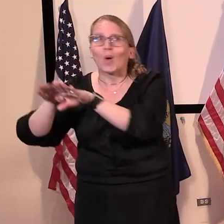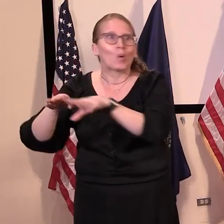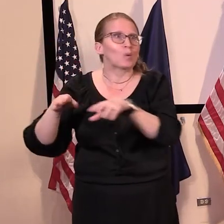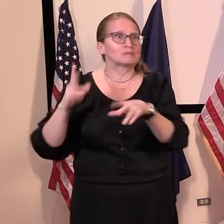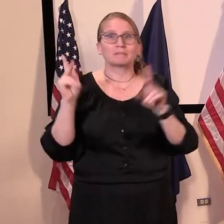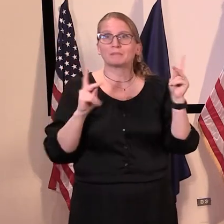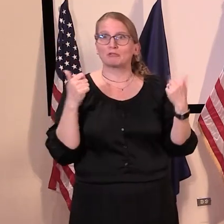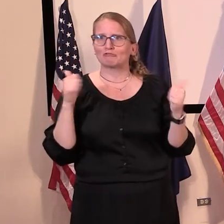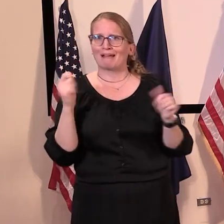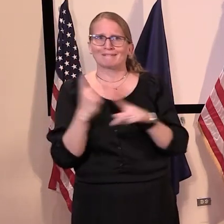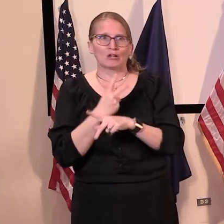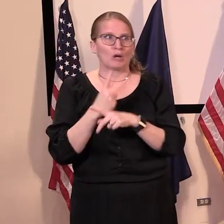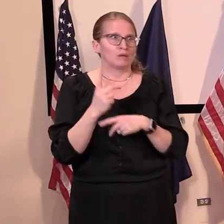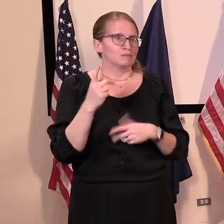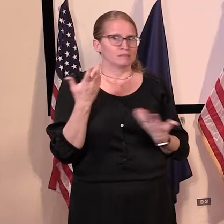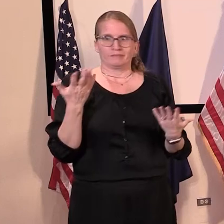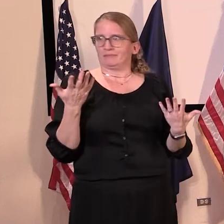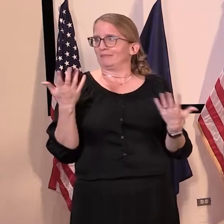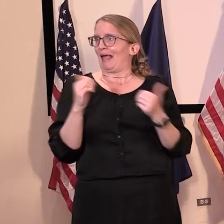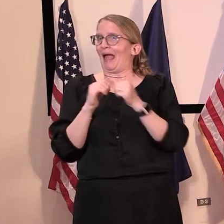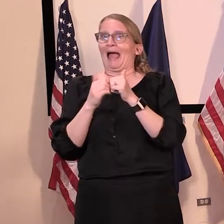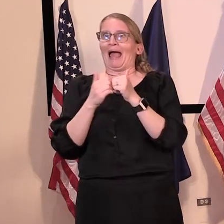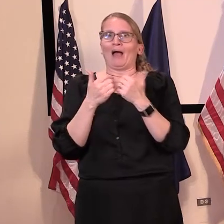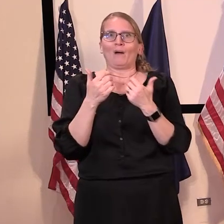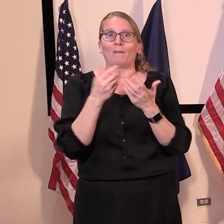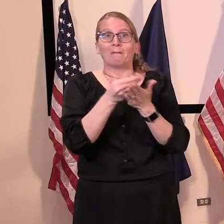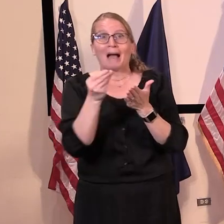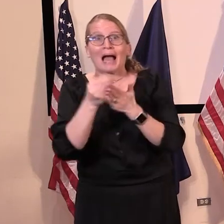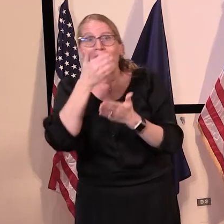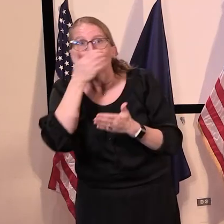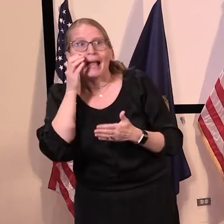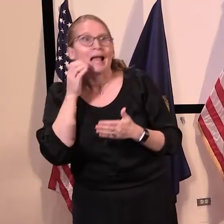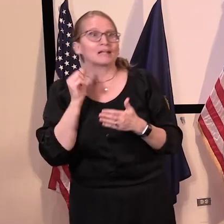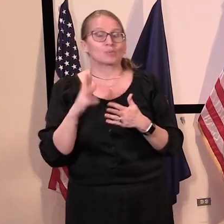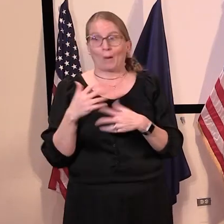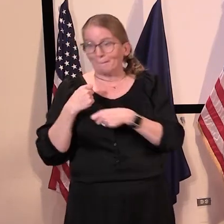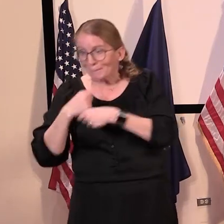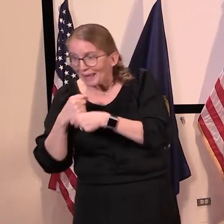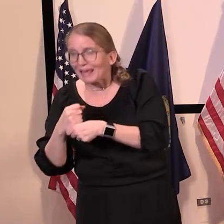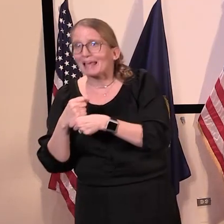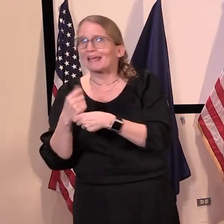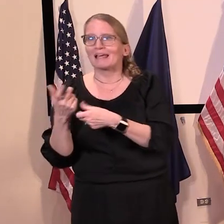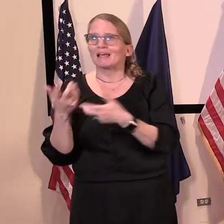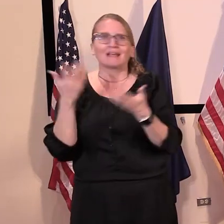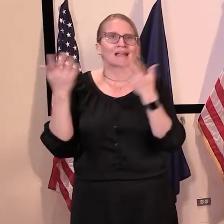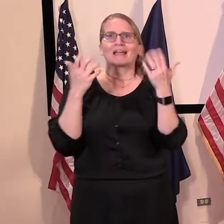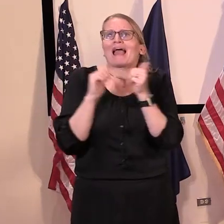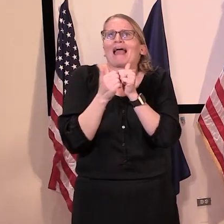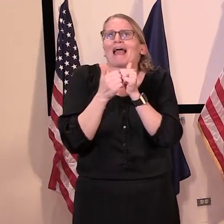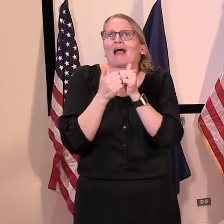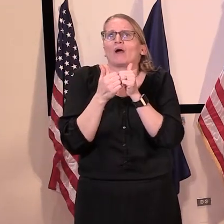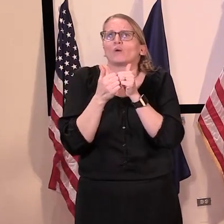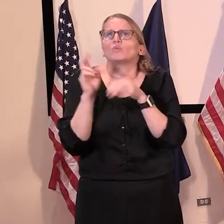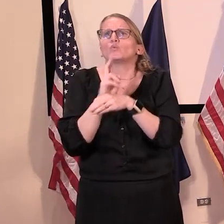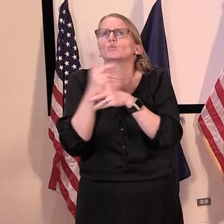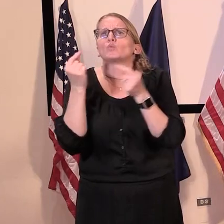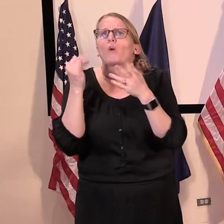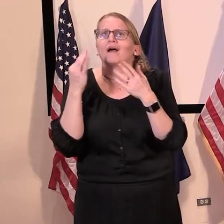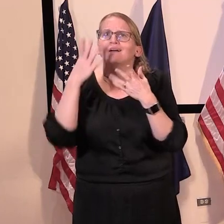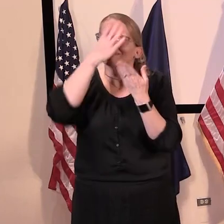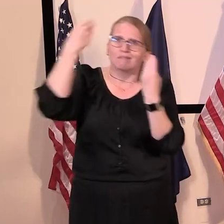time trying to figure out what should they be using to cover their face if they don't have the typical, actual mask covering.